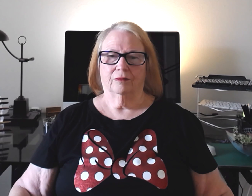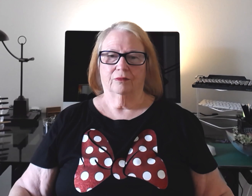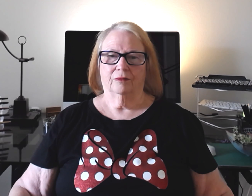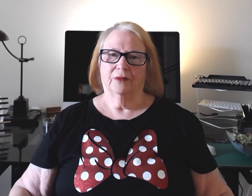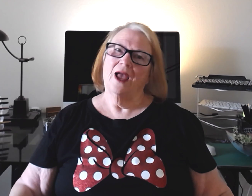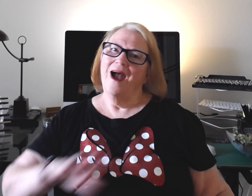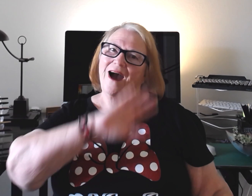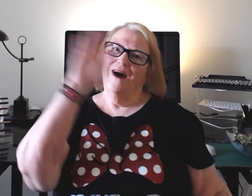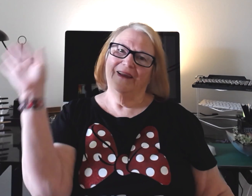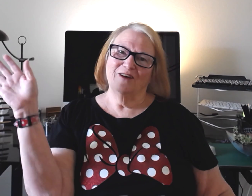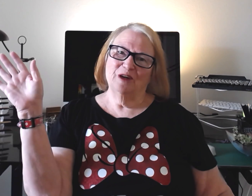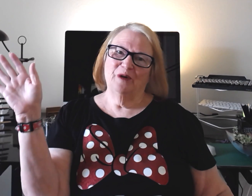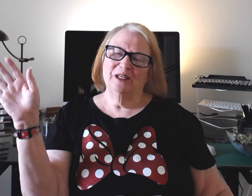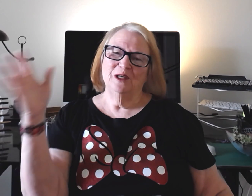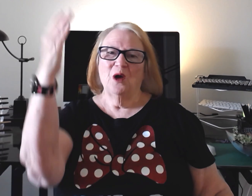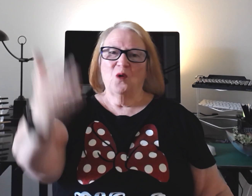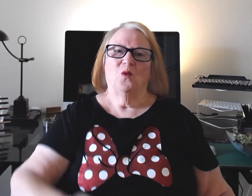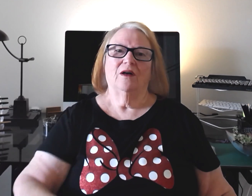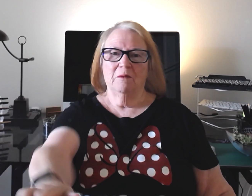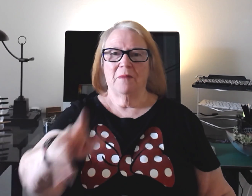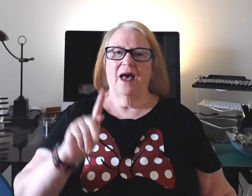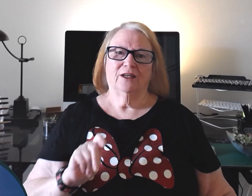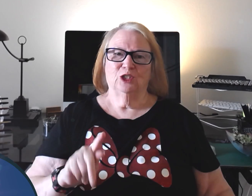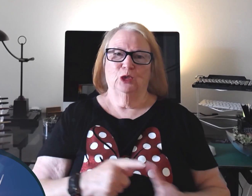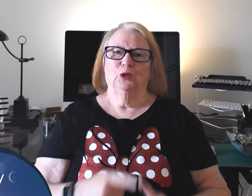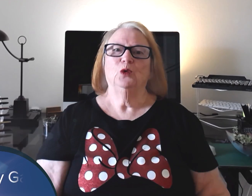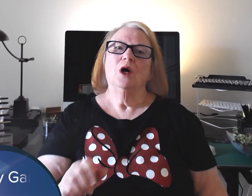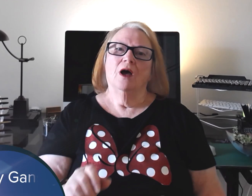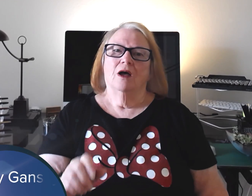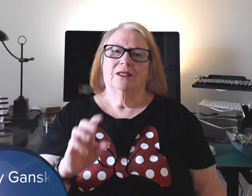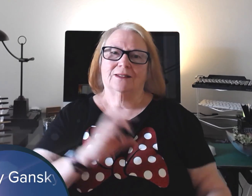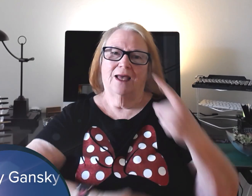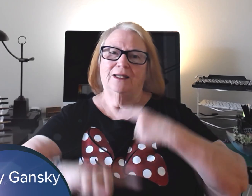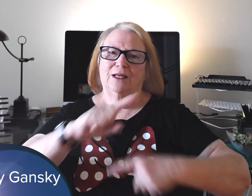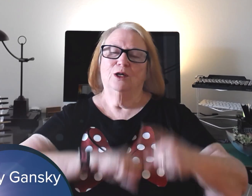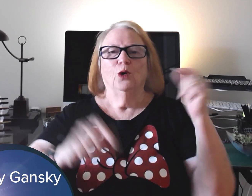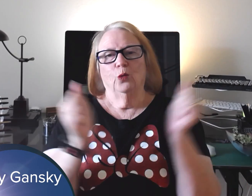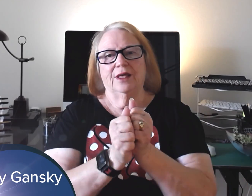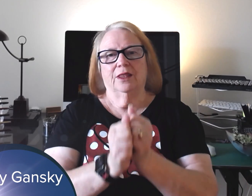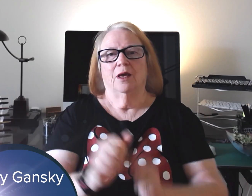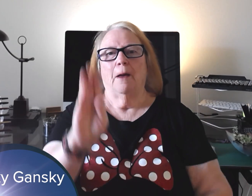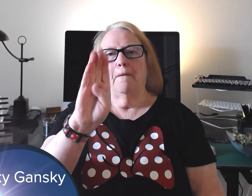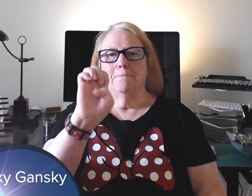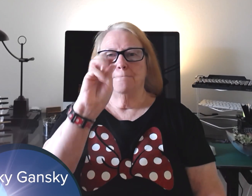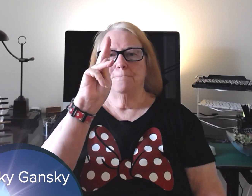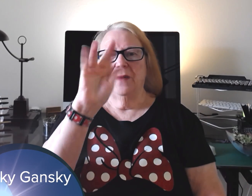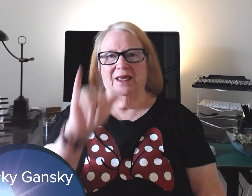Hi everyone, welcome back to Signing with Becky.